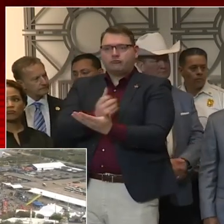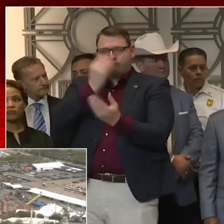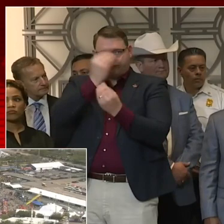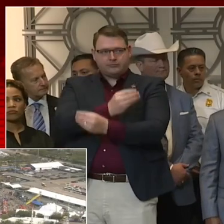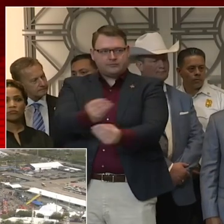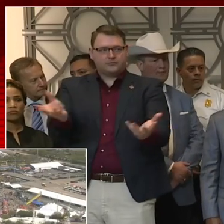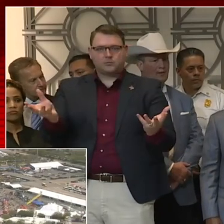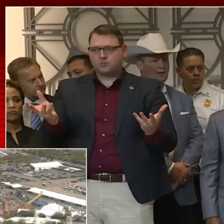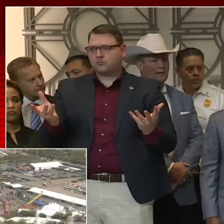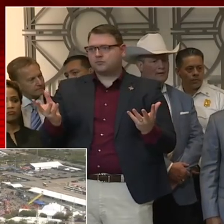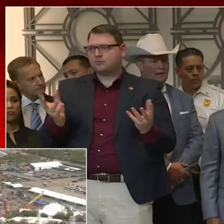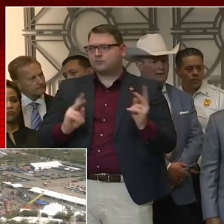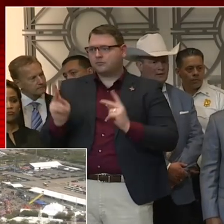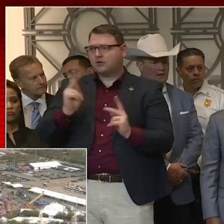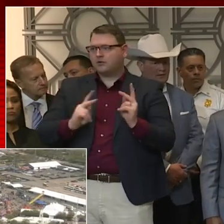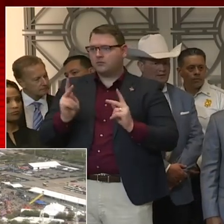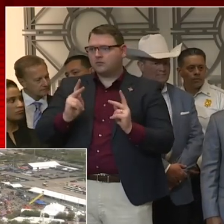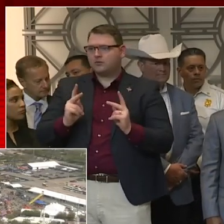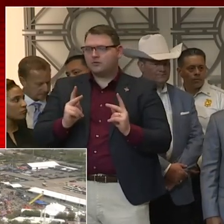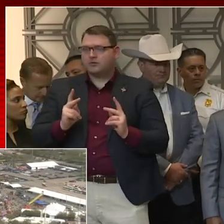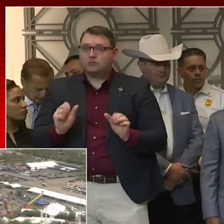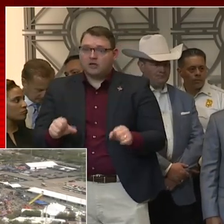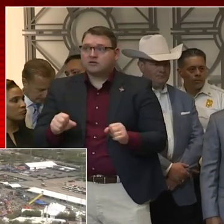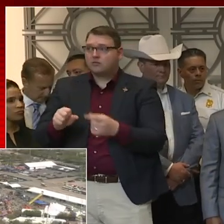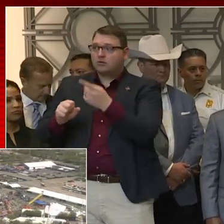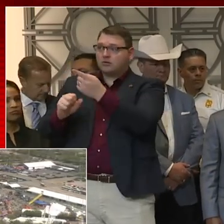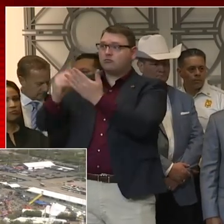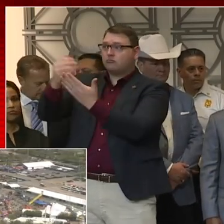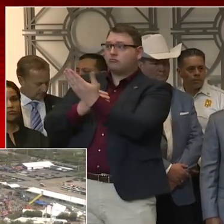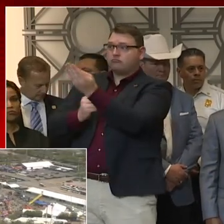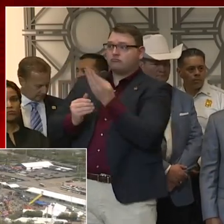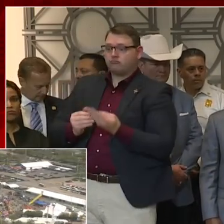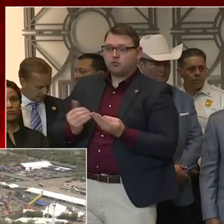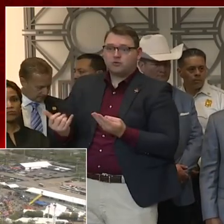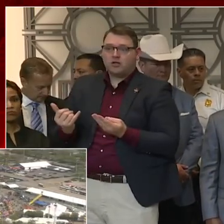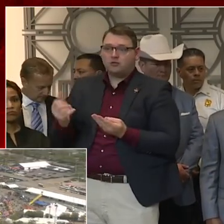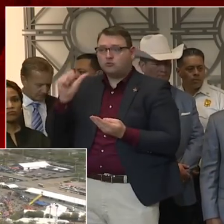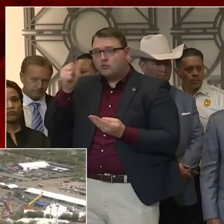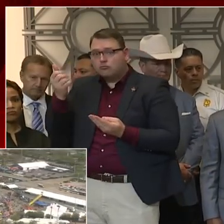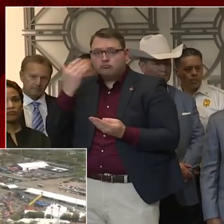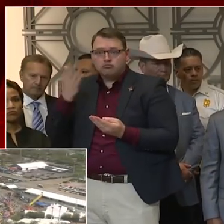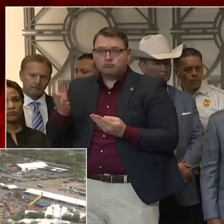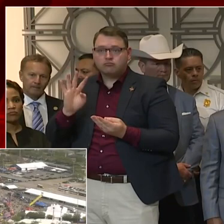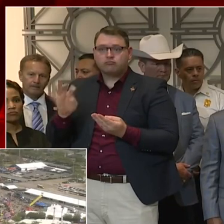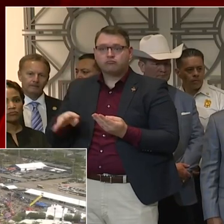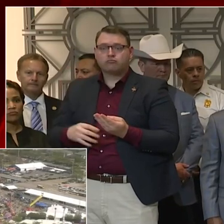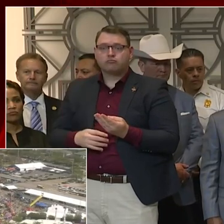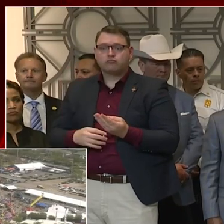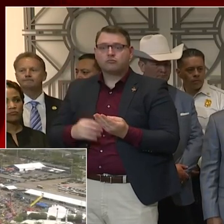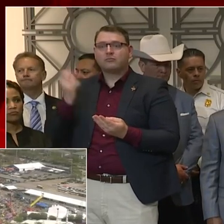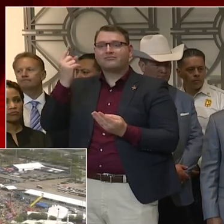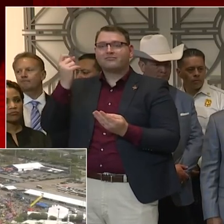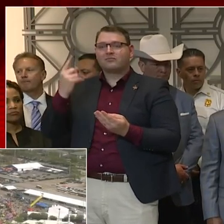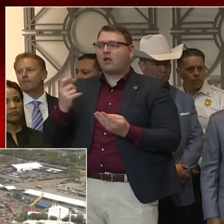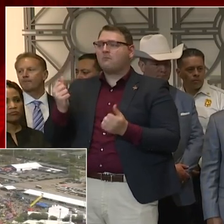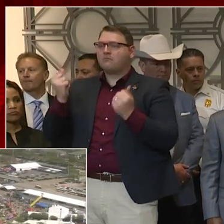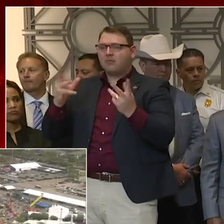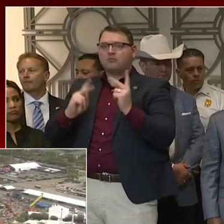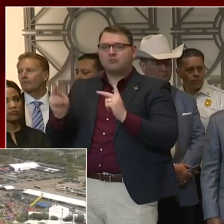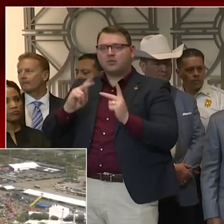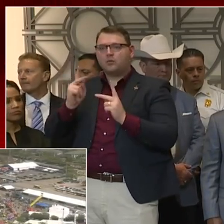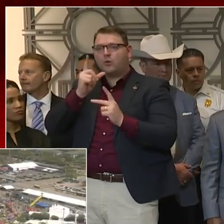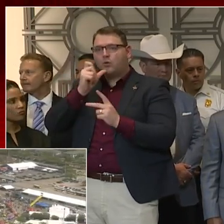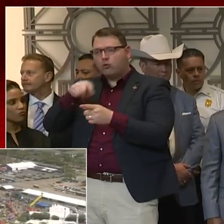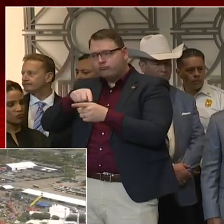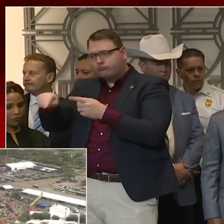said, that symptoms, but it's also a whole host of other activities that our epidemiologists are involved in. sometimes it means that we can have a very